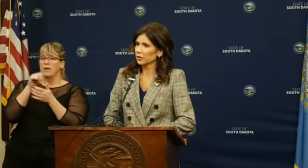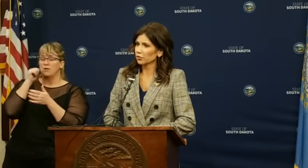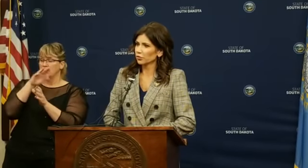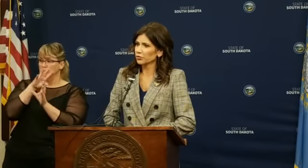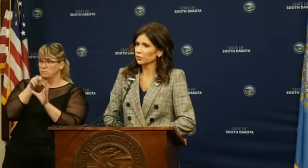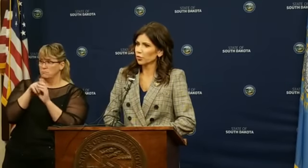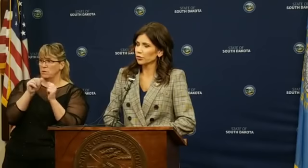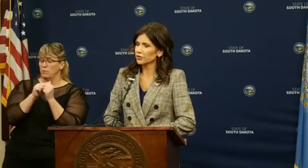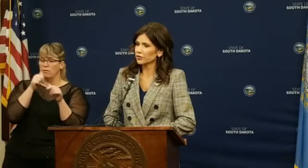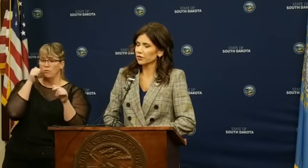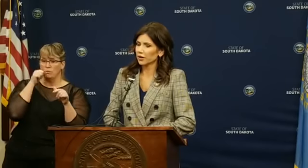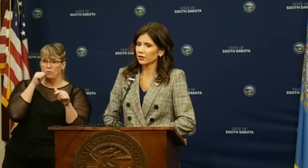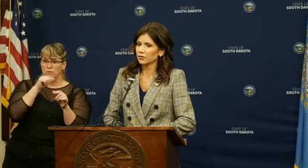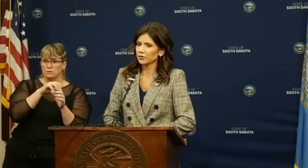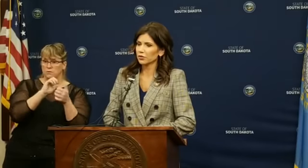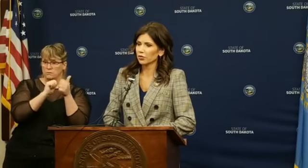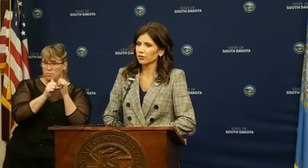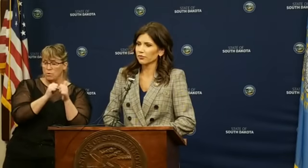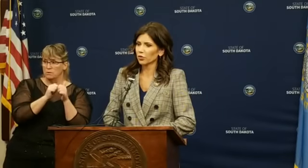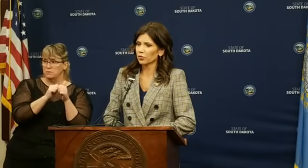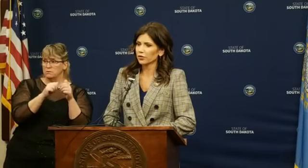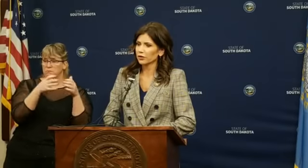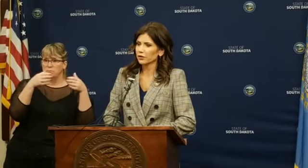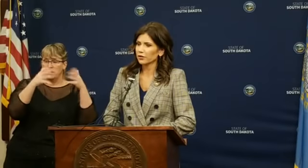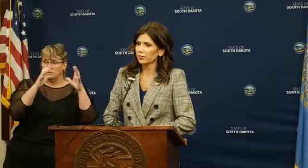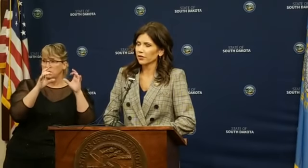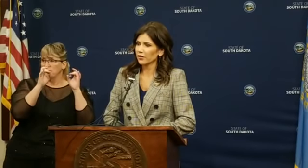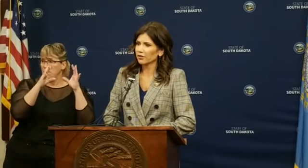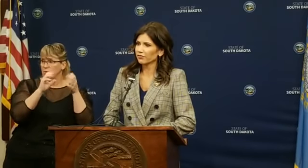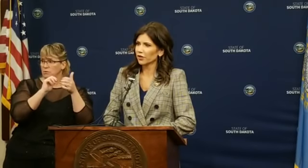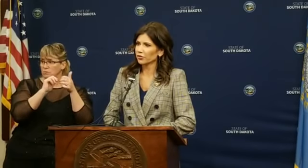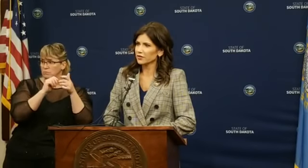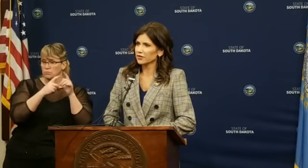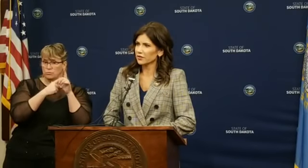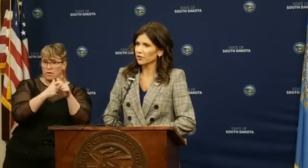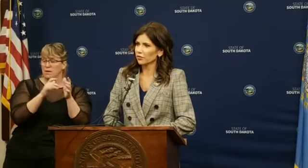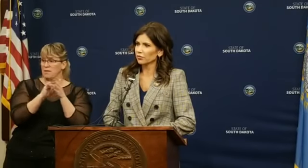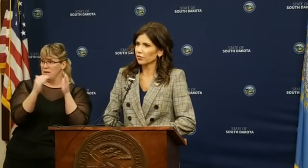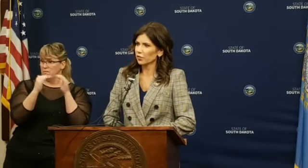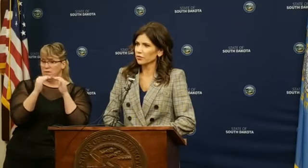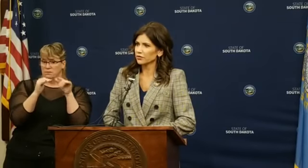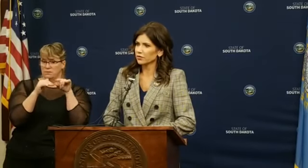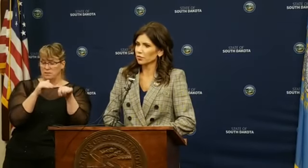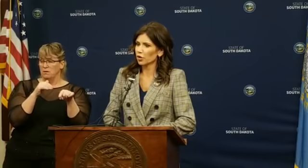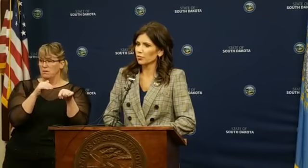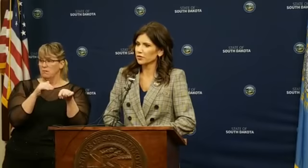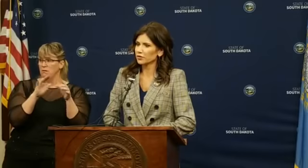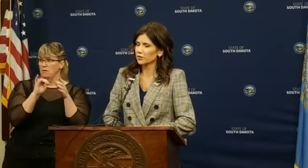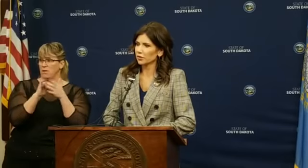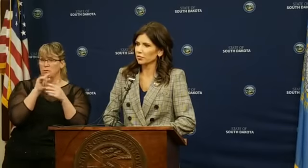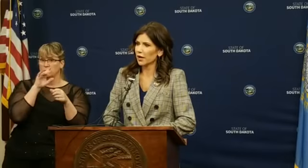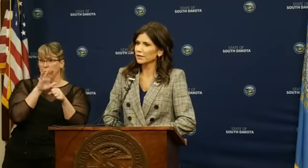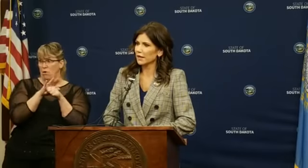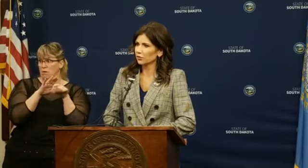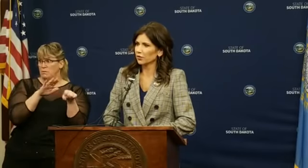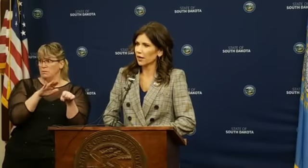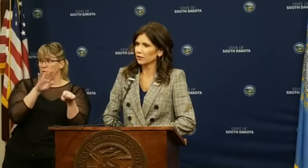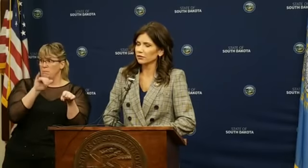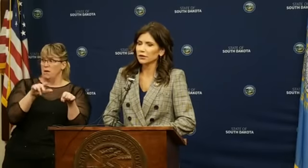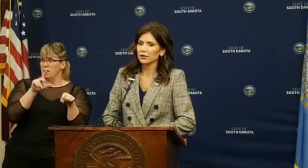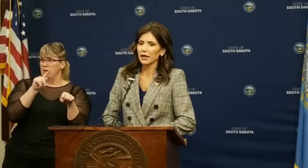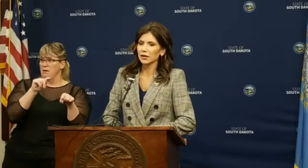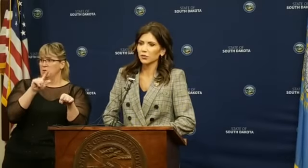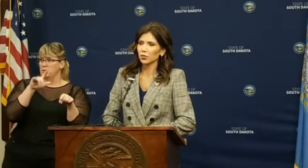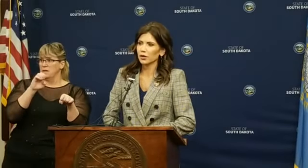participate in girls' sports and going forward that that fairness is there that was promised by Title